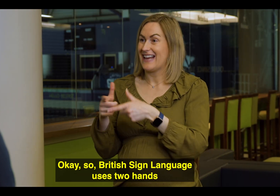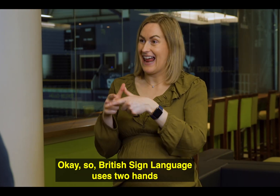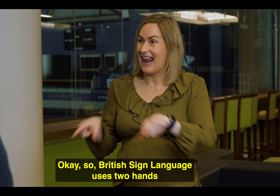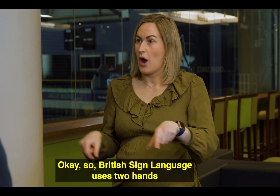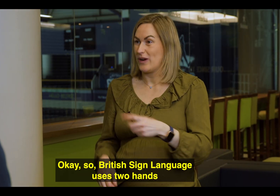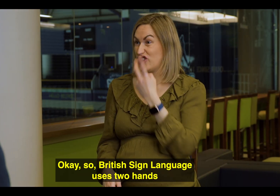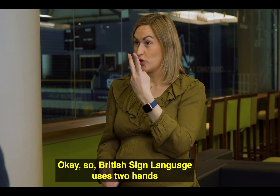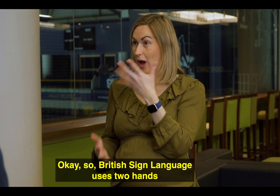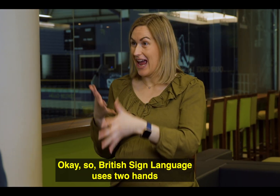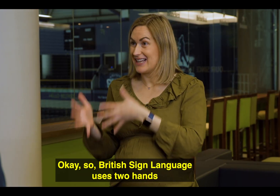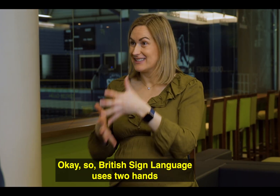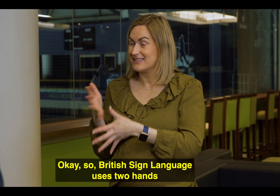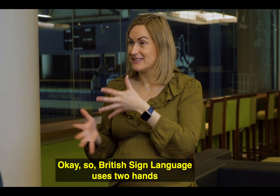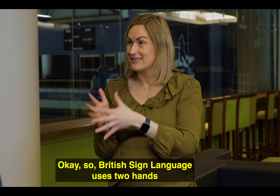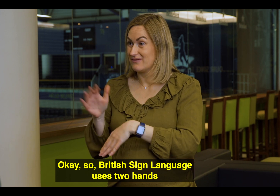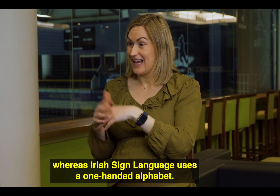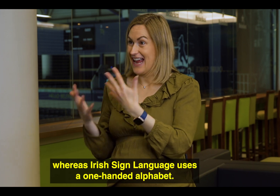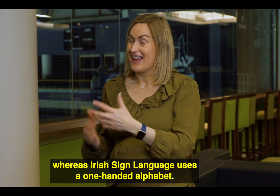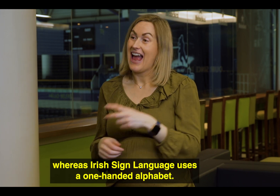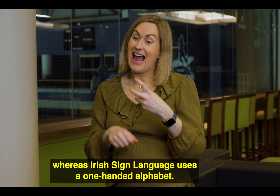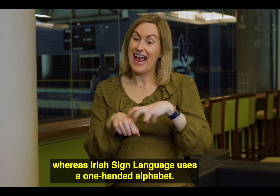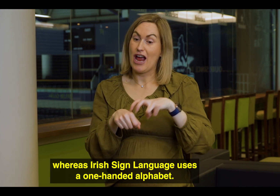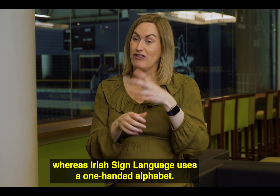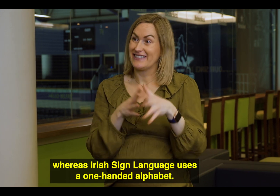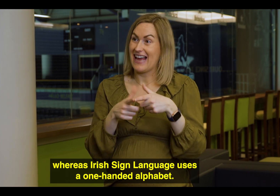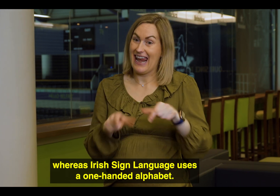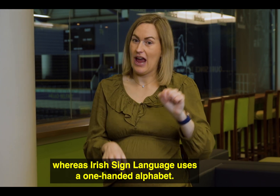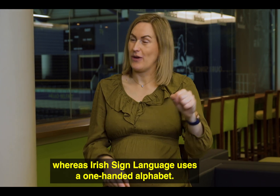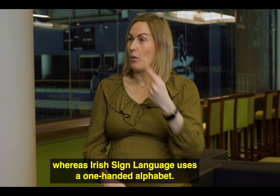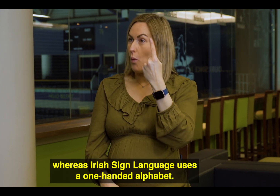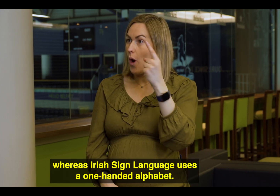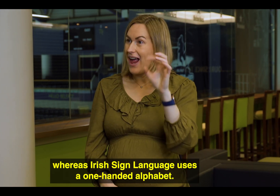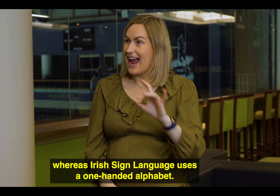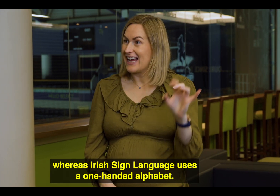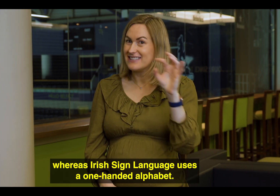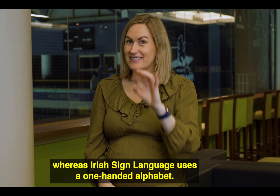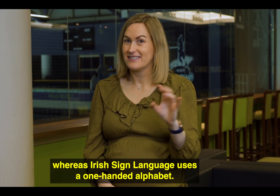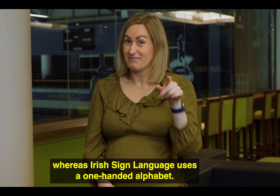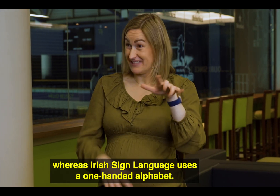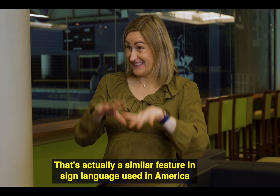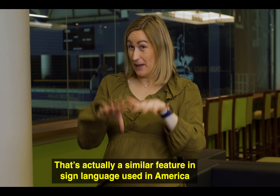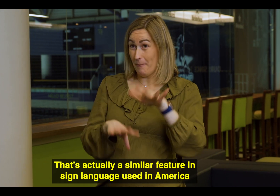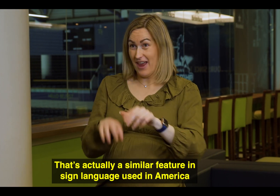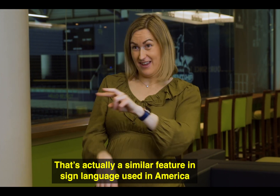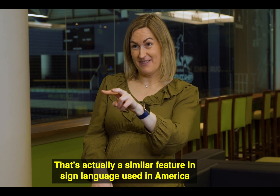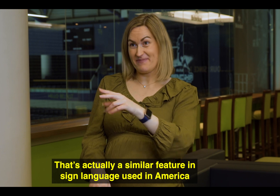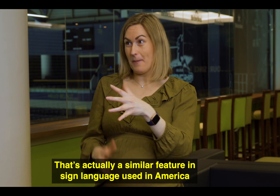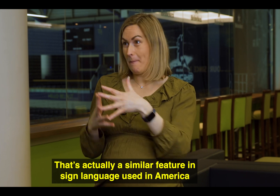Sign Language uses two hands, whereas Irish Sign Language uses a one-handed alphabet. That's actually a similar feature